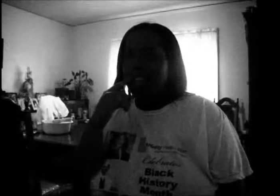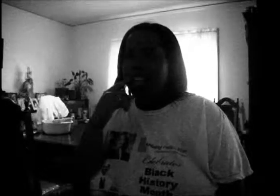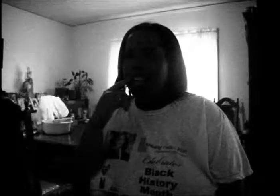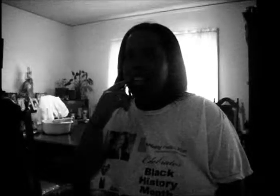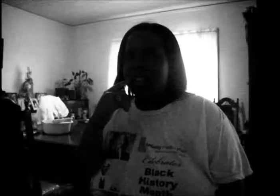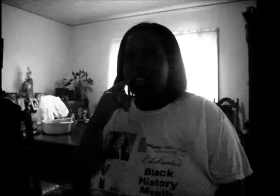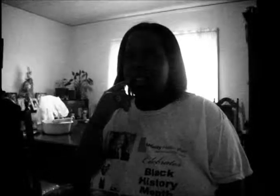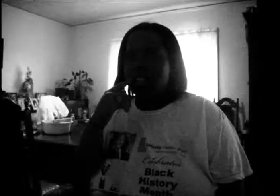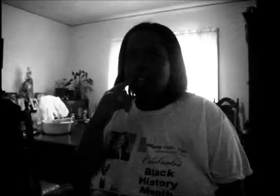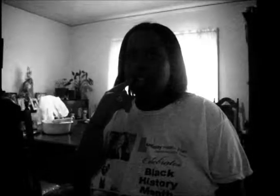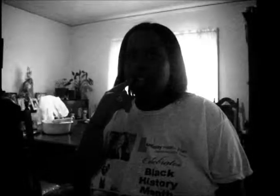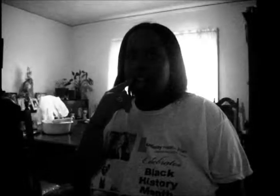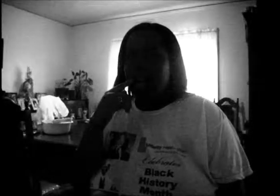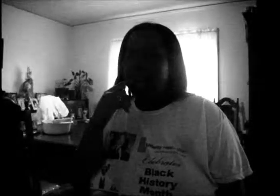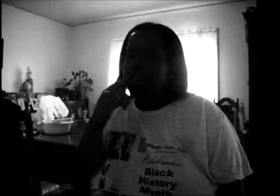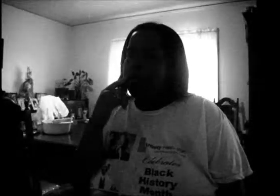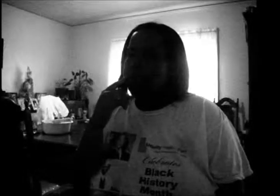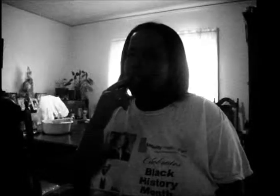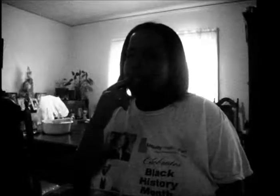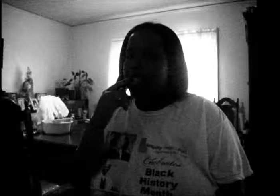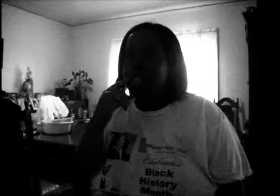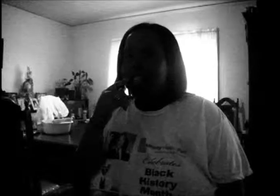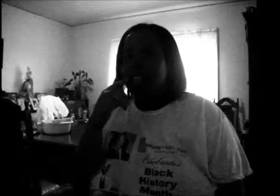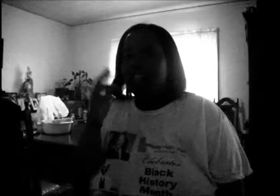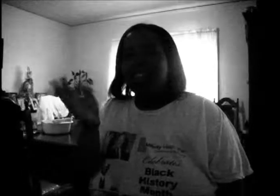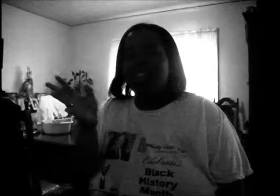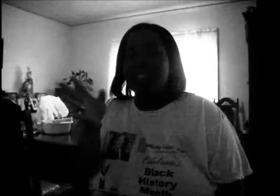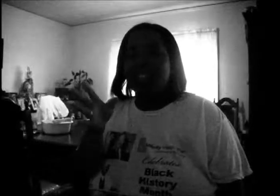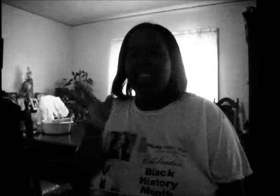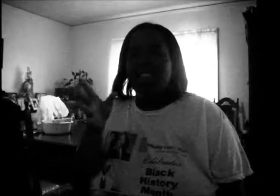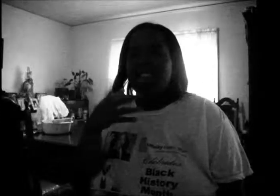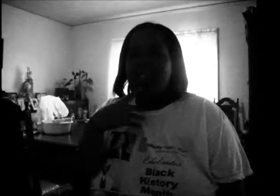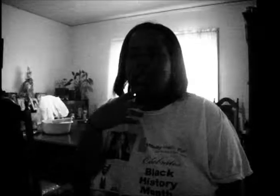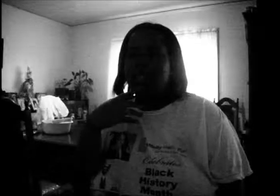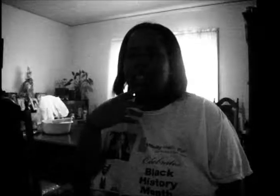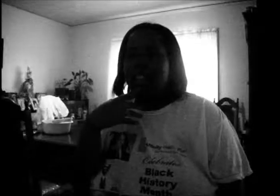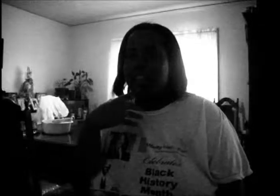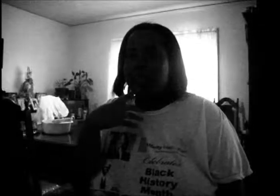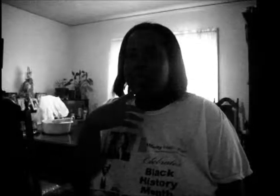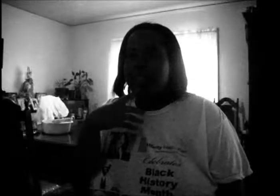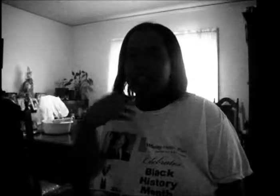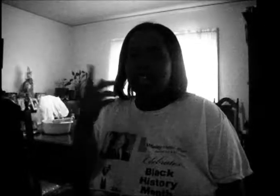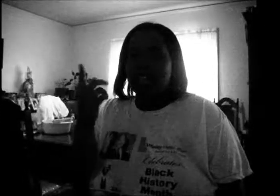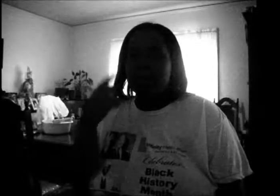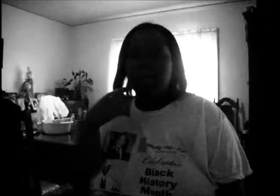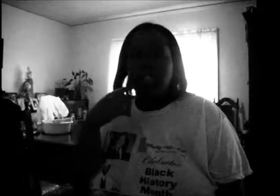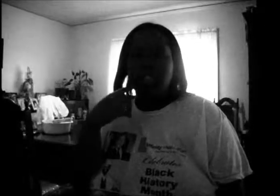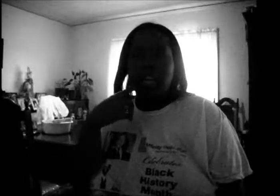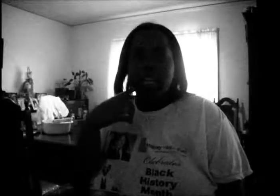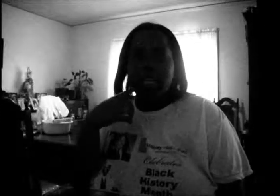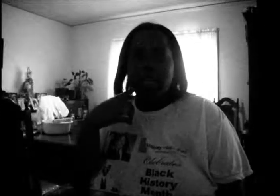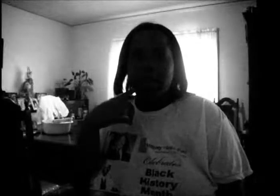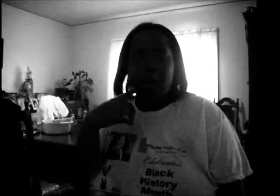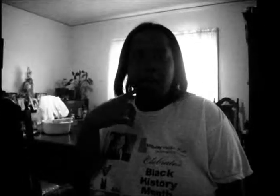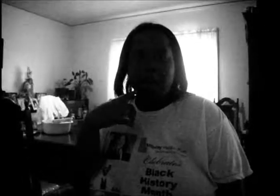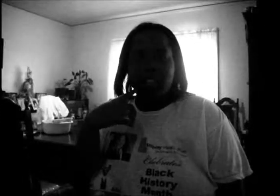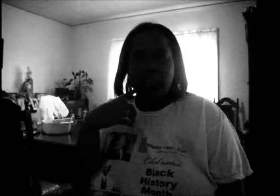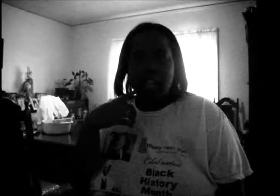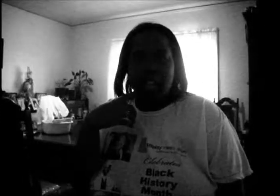I was like, I didn't know what the hell I was going to do. I like, am I watching Jocelyn? I watching Rihanna?